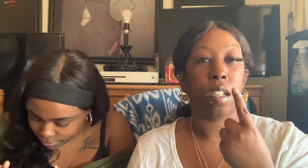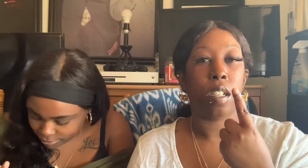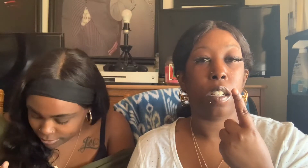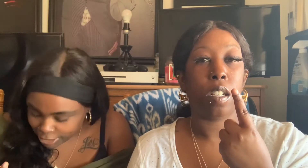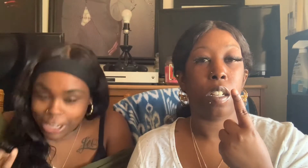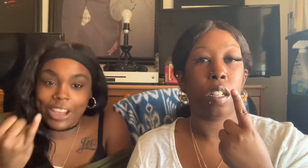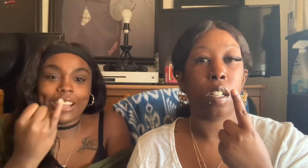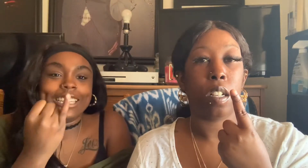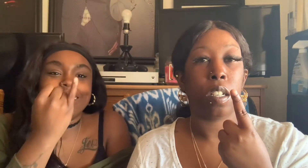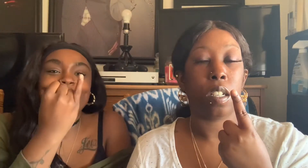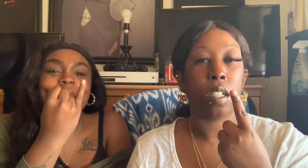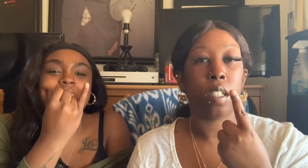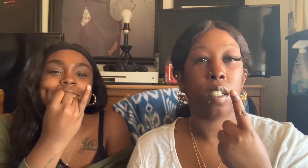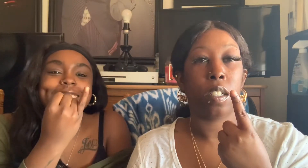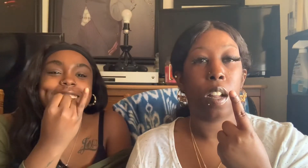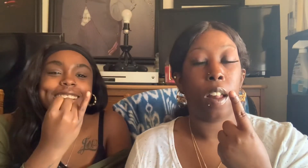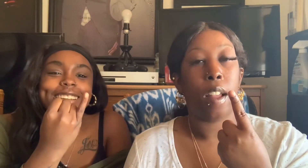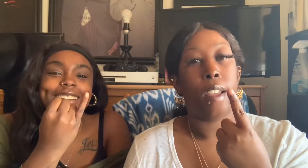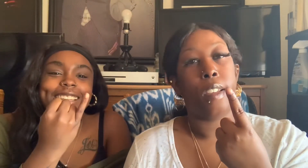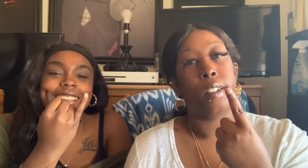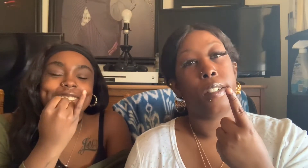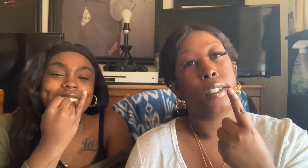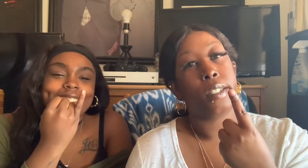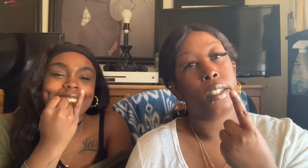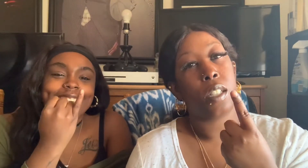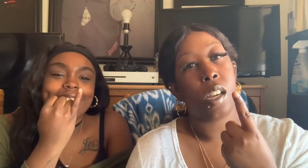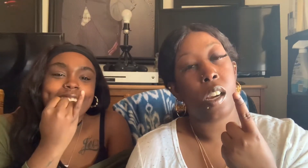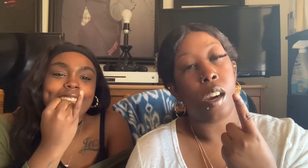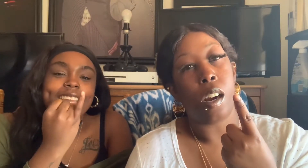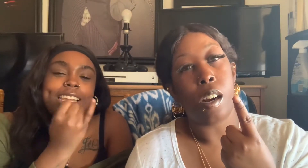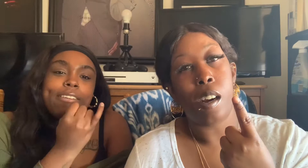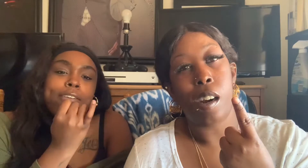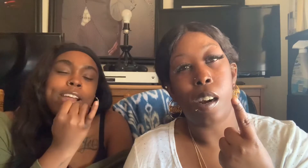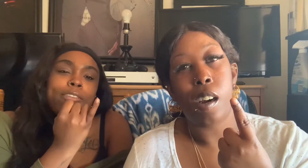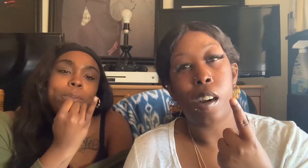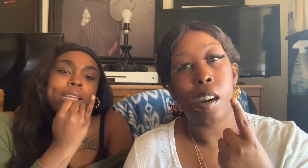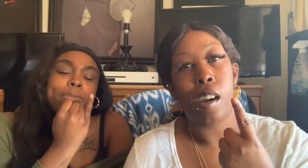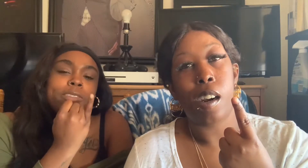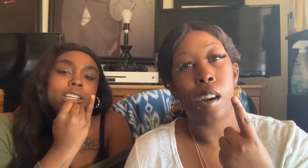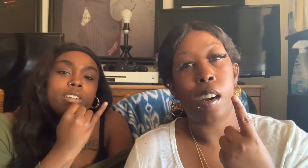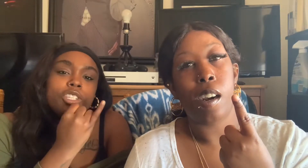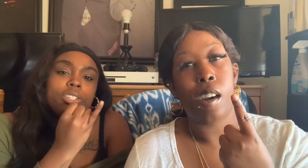I gotta get you out. can't do this. Never have I ever played a musical instrument.